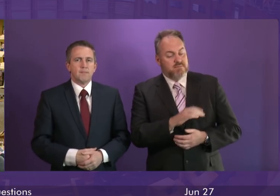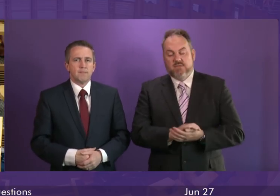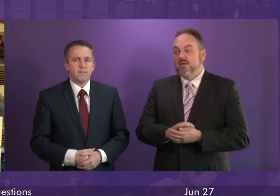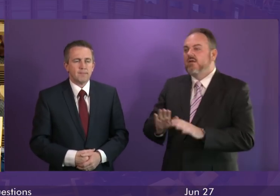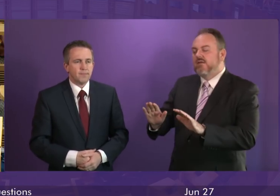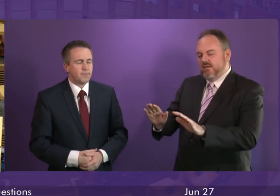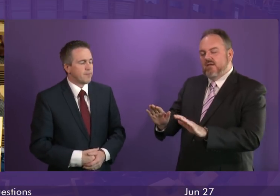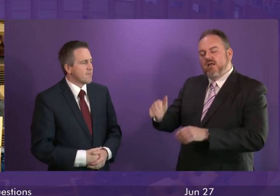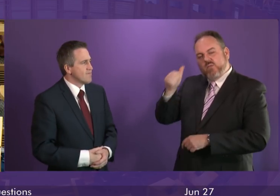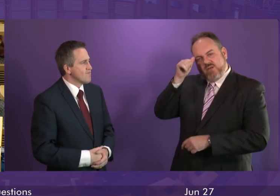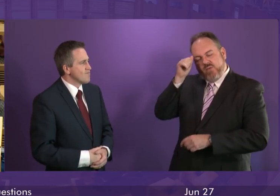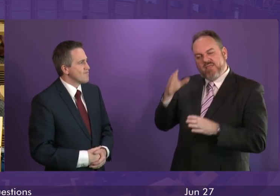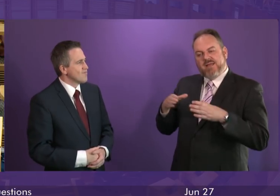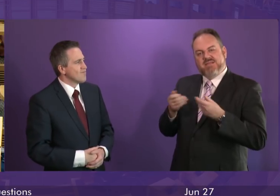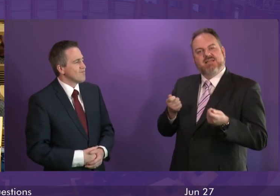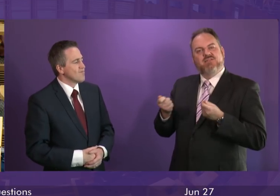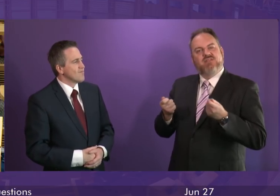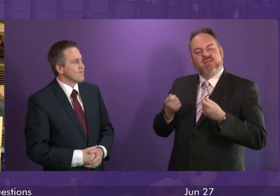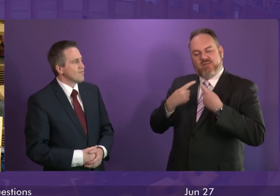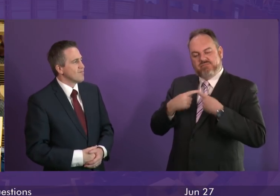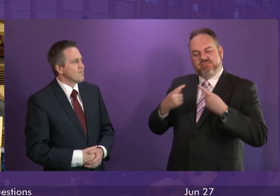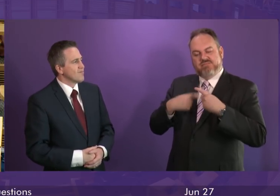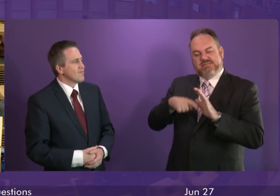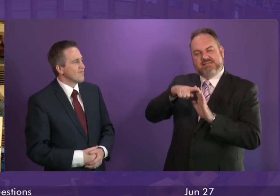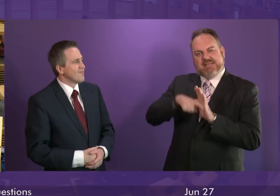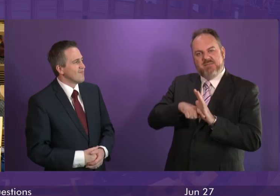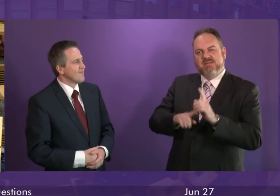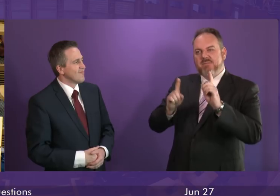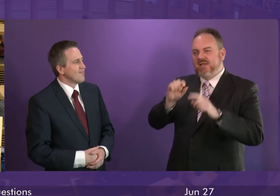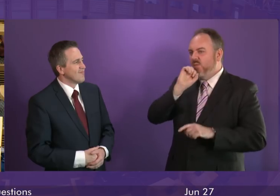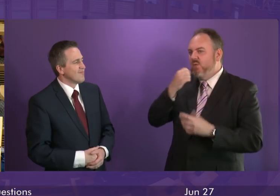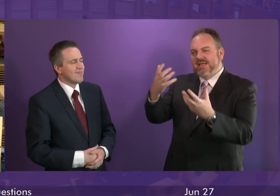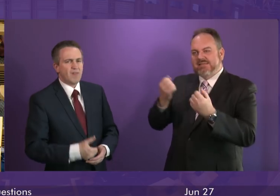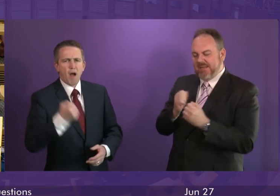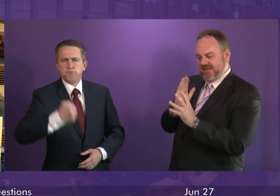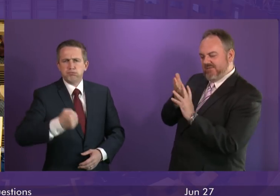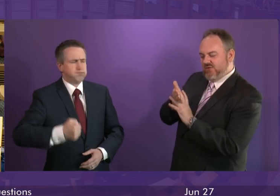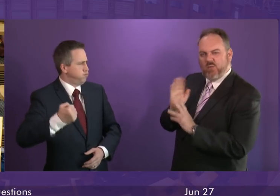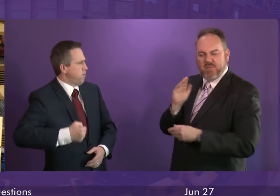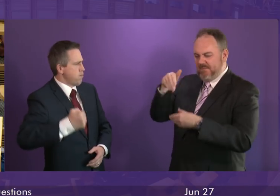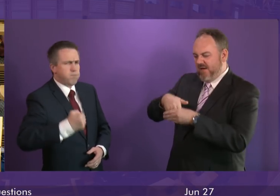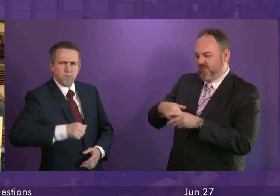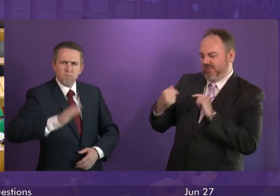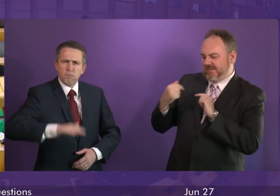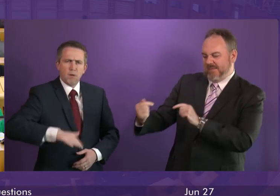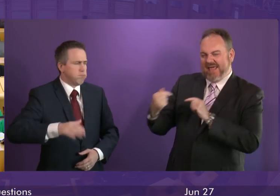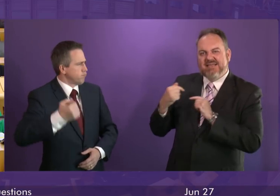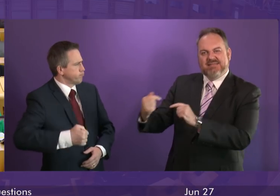Yes, we know that the Cabinet Secretary is happy to read out statements, but not take interventions, not take part in your debate and not have a vote.